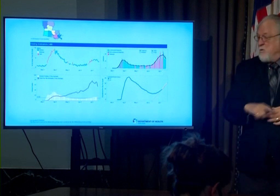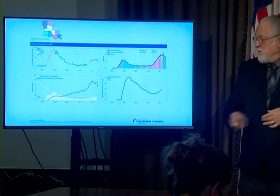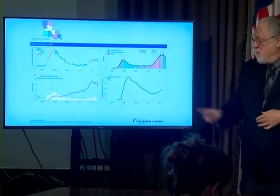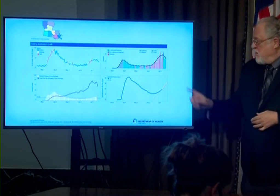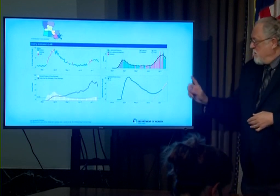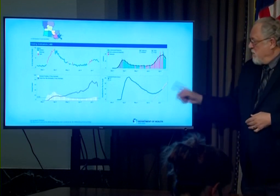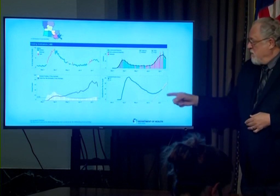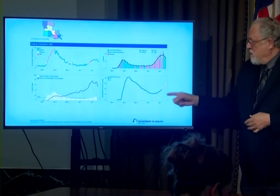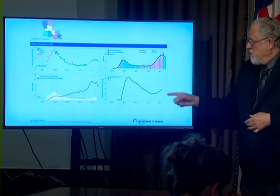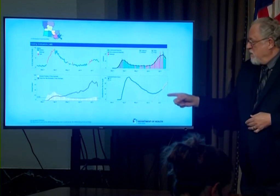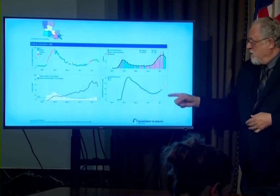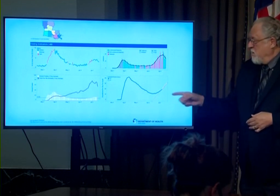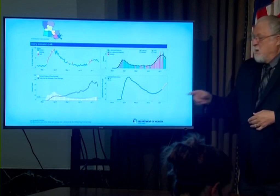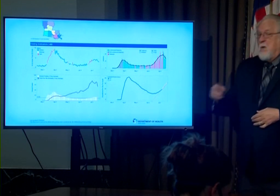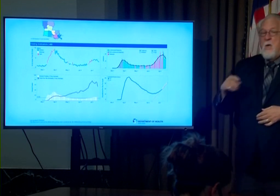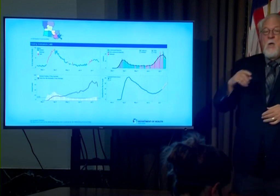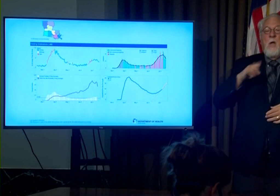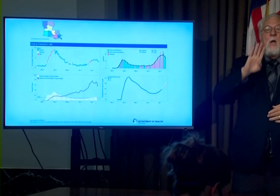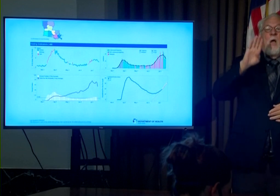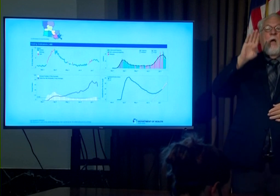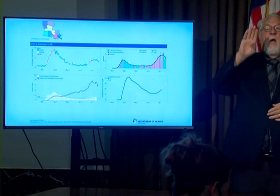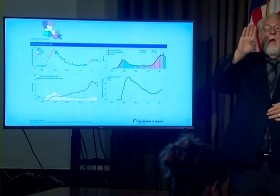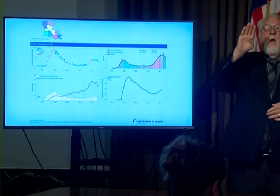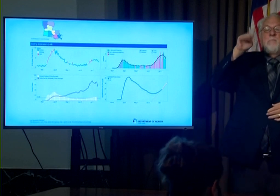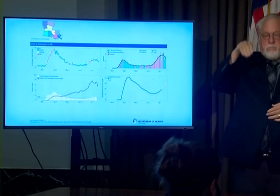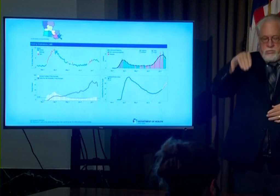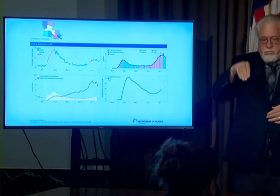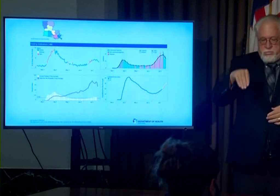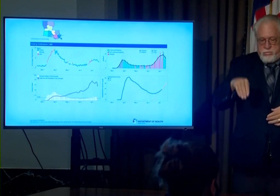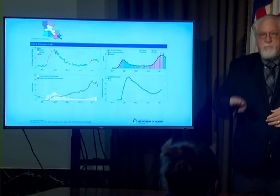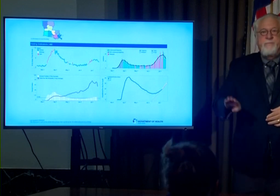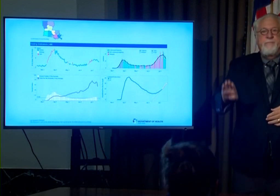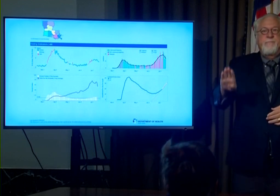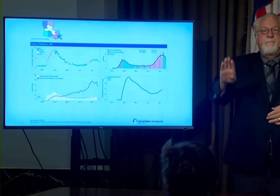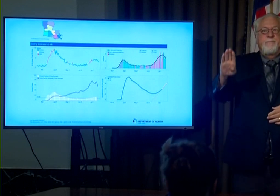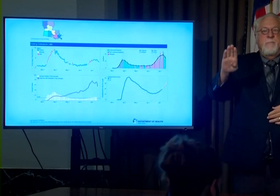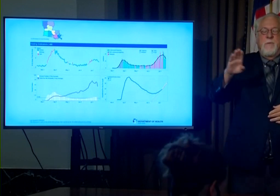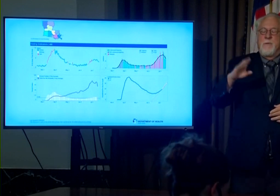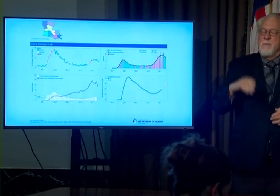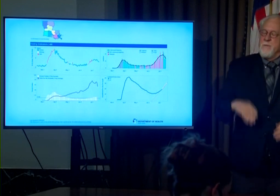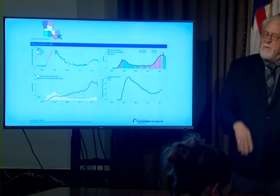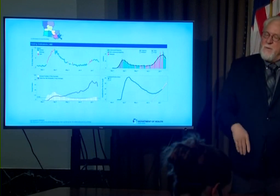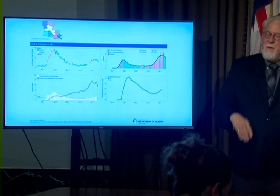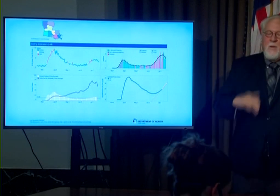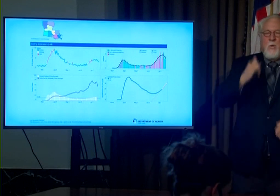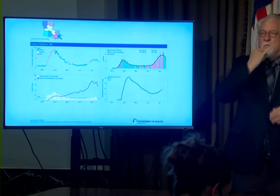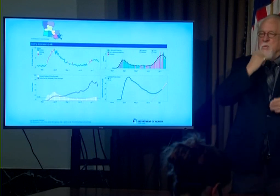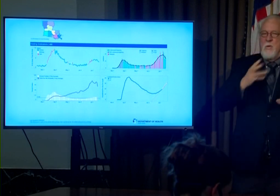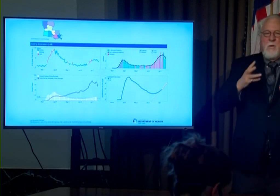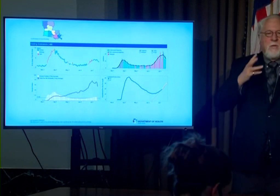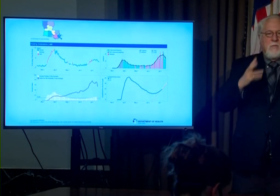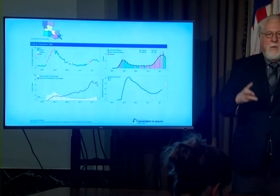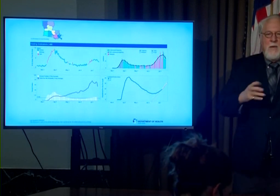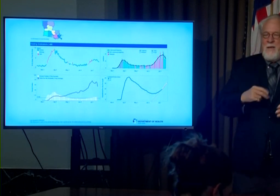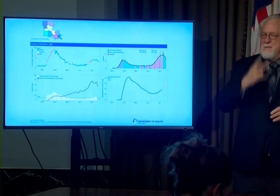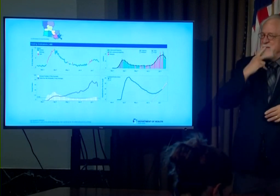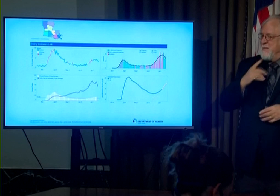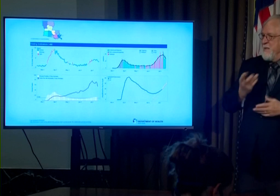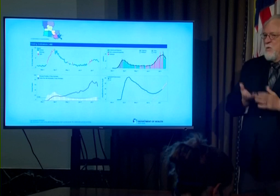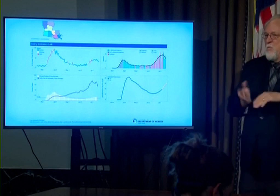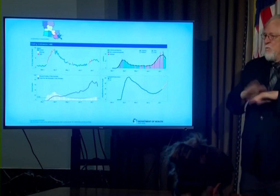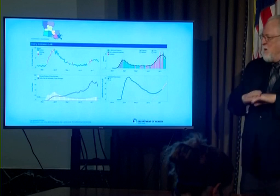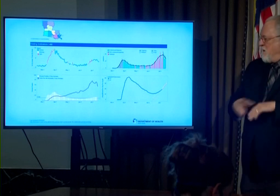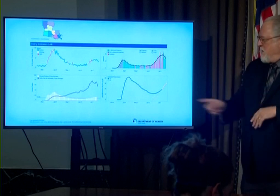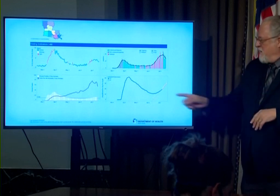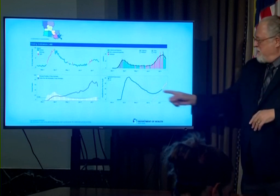last graph which shows what's going on with hospitalizations where we've now clearly turned a corner in the wrong direction and are steadily seeing a rise in cases